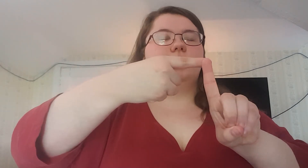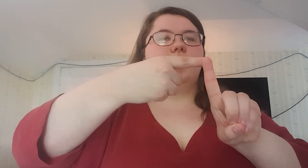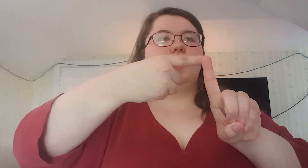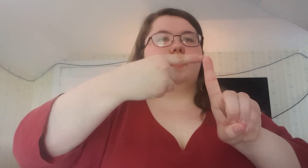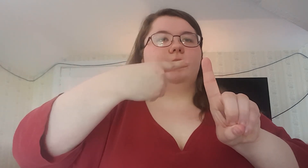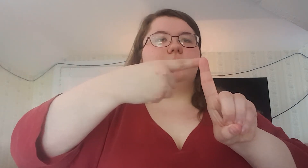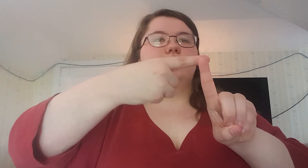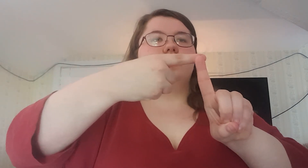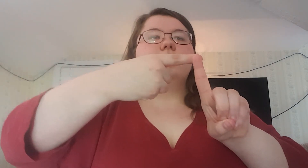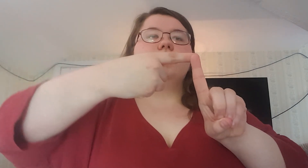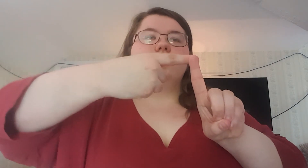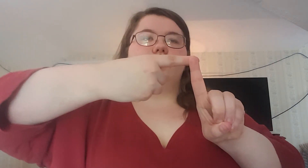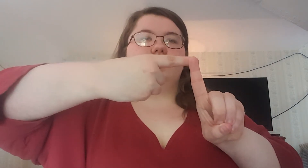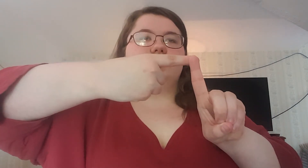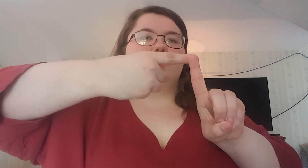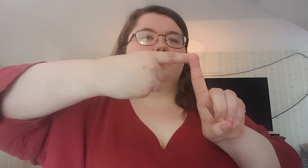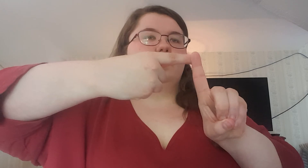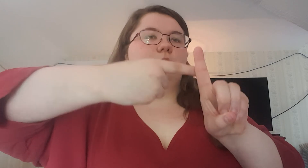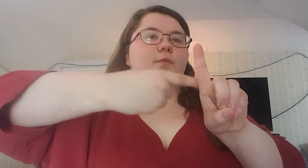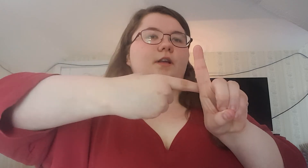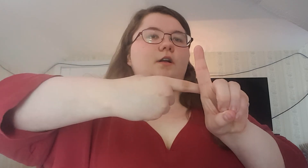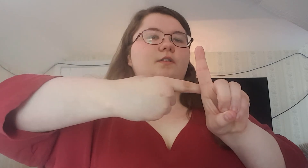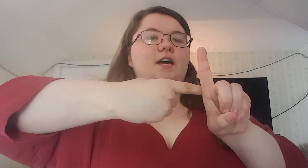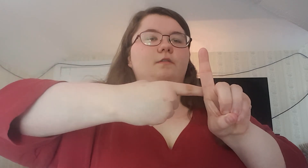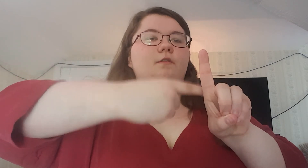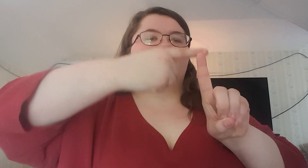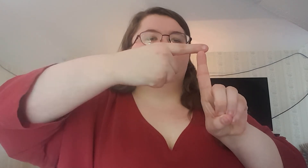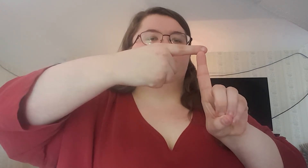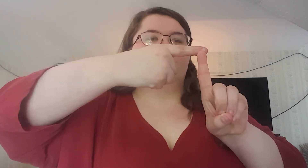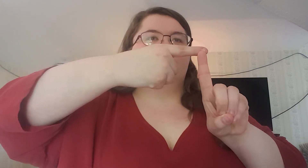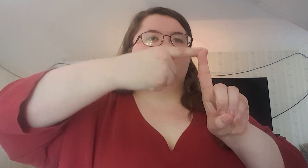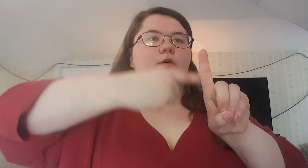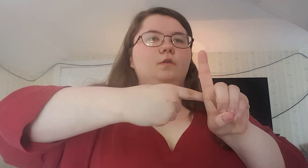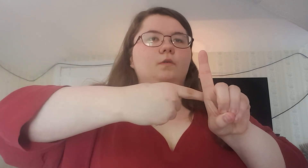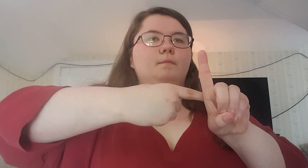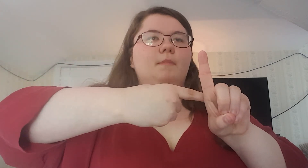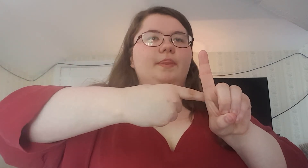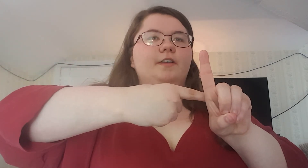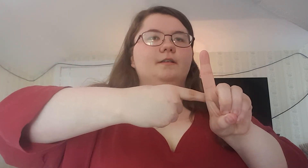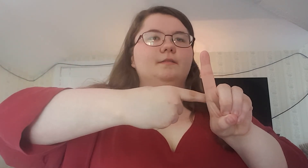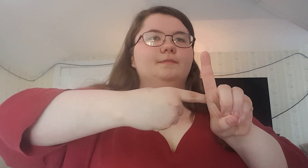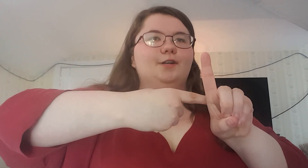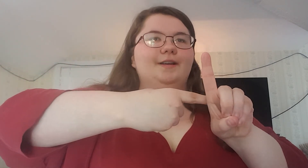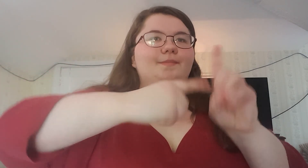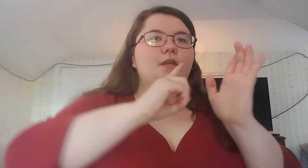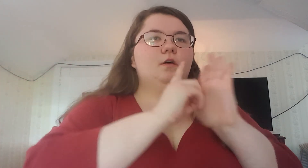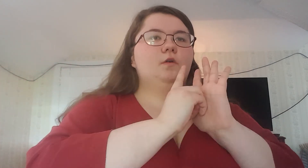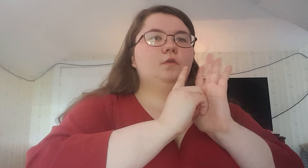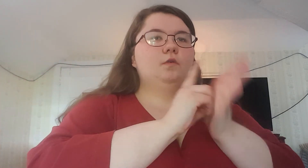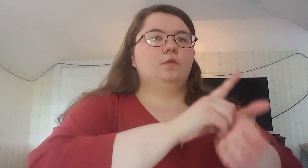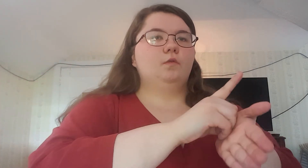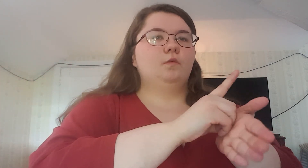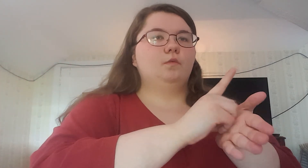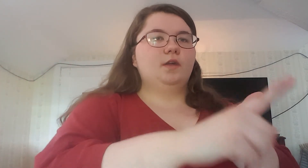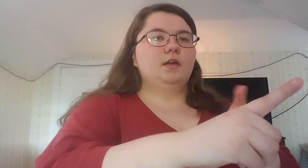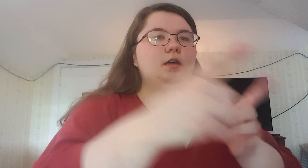And then, the horizontal one will go down for month. Sorry. Week.